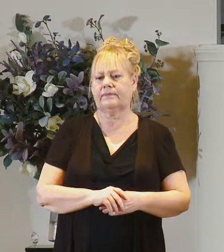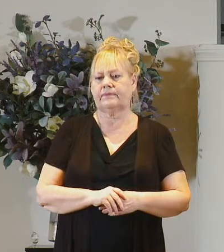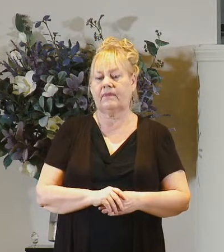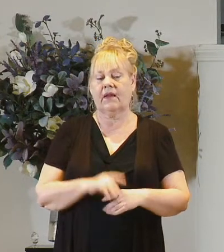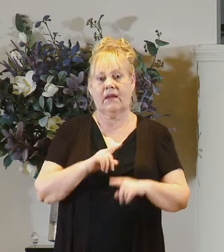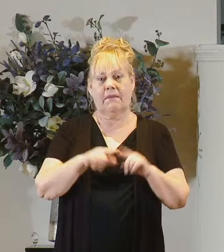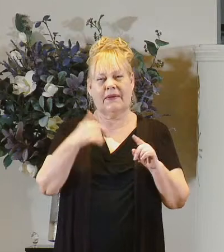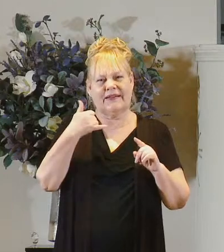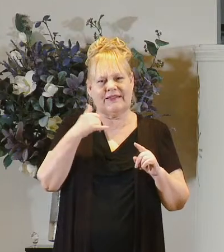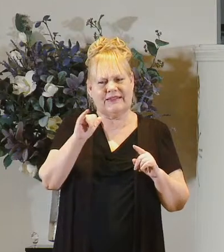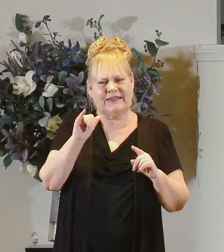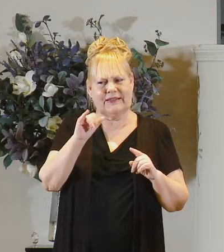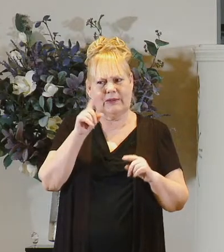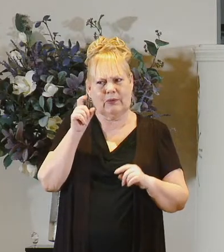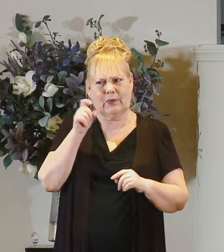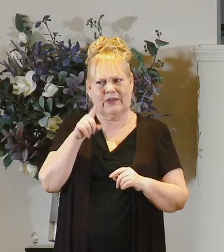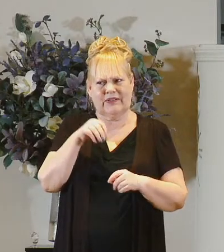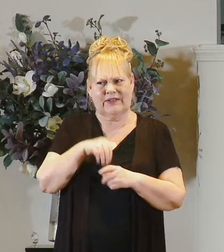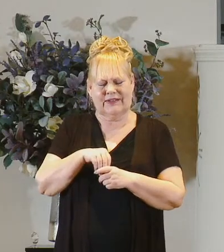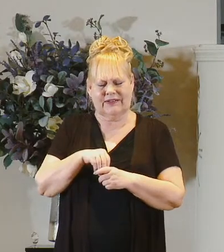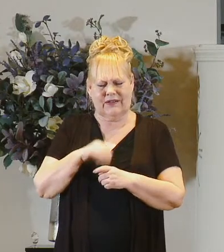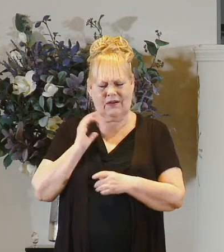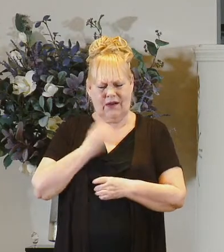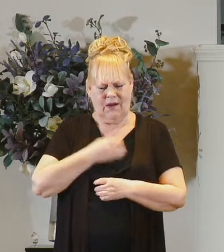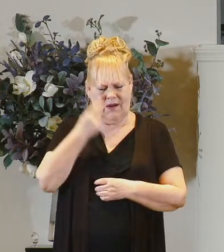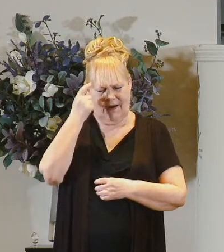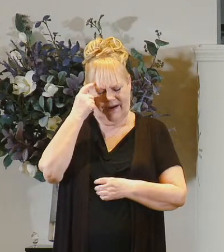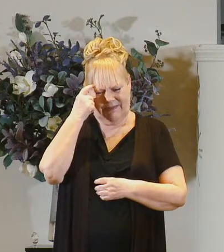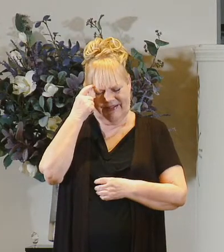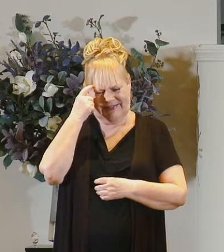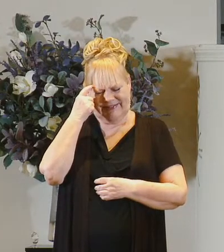but there's still that little question in the back of our mind that's just eating us alive isn't it